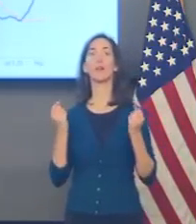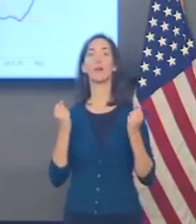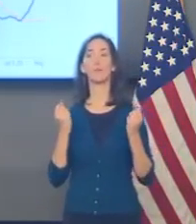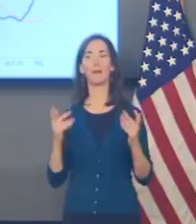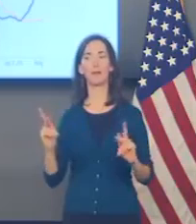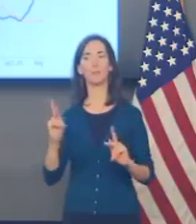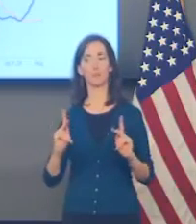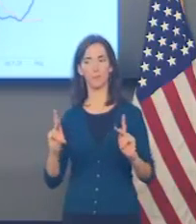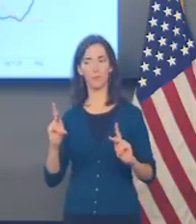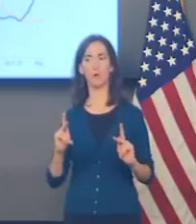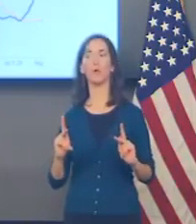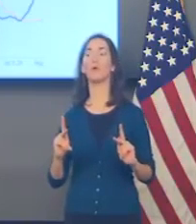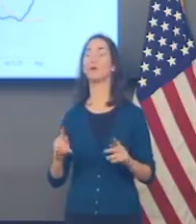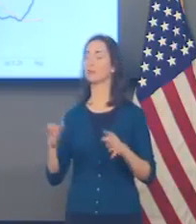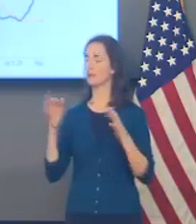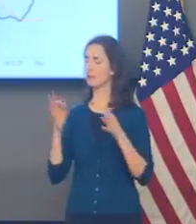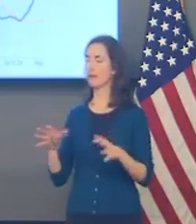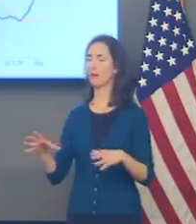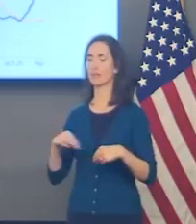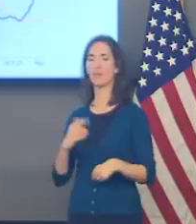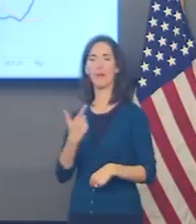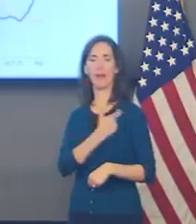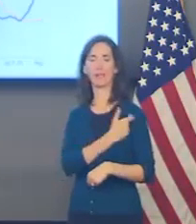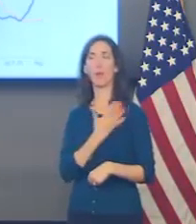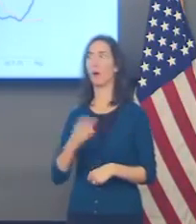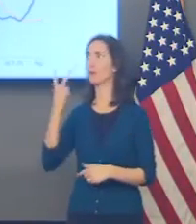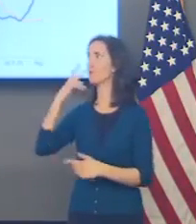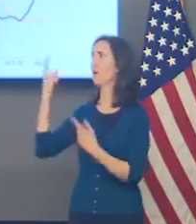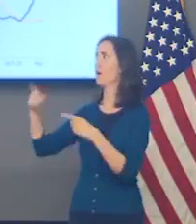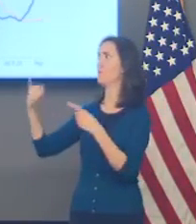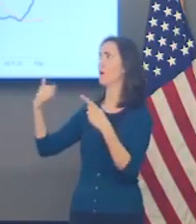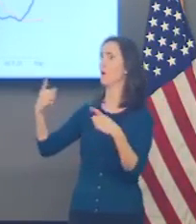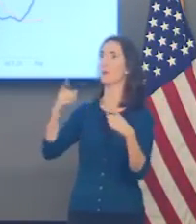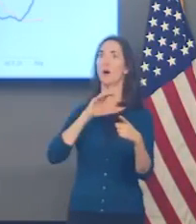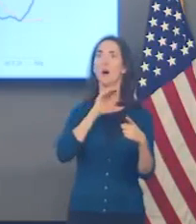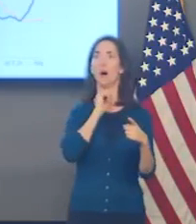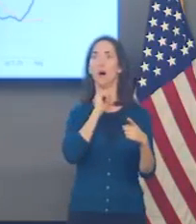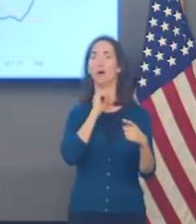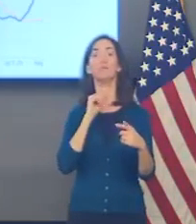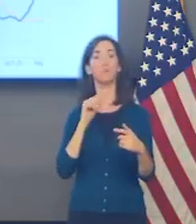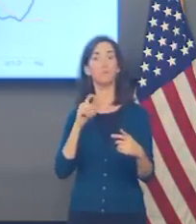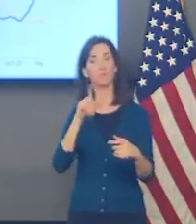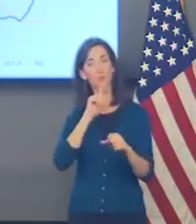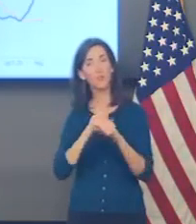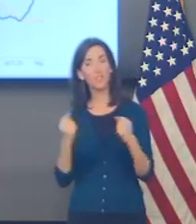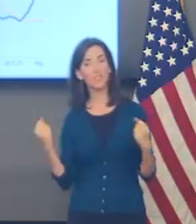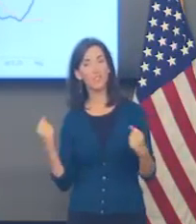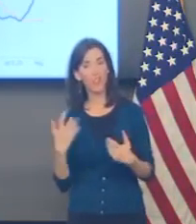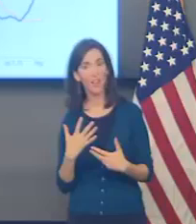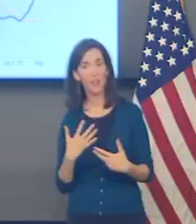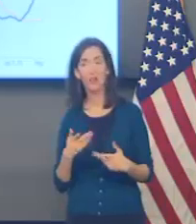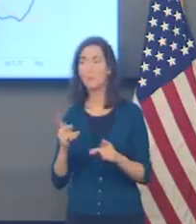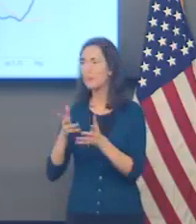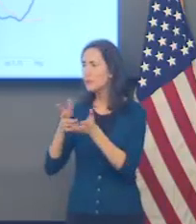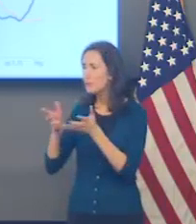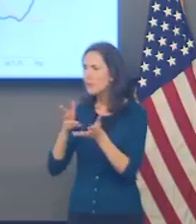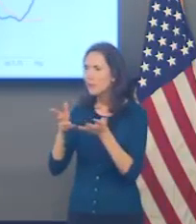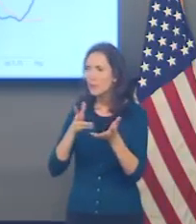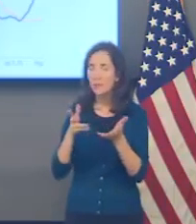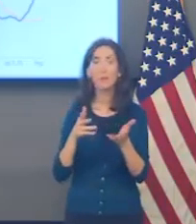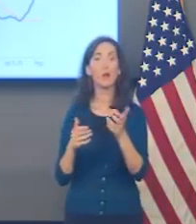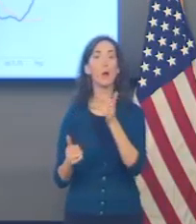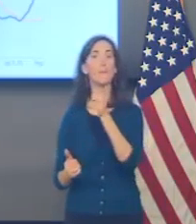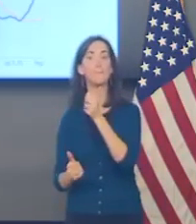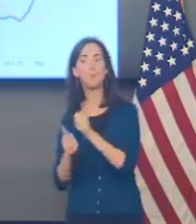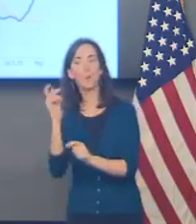have chosen to get vaccinated because of what they see happening in the state. And it's scary when you talk to people. I mean it's most